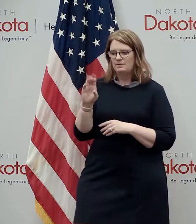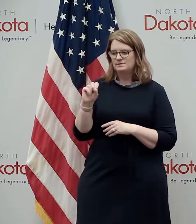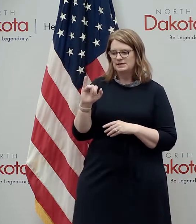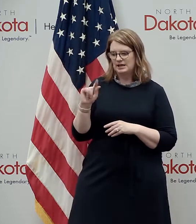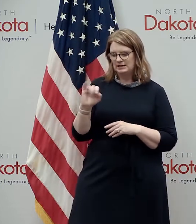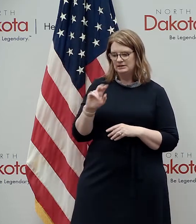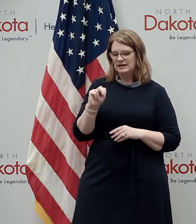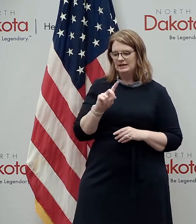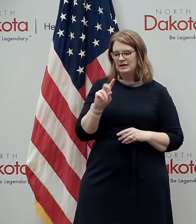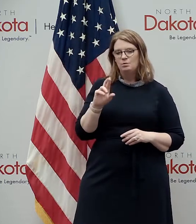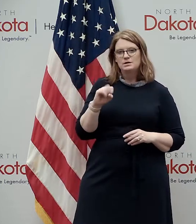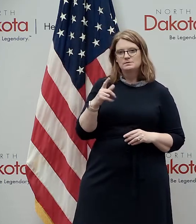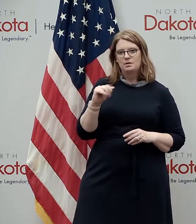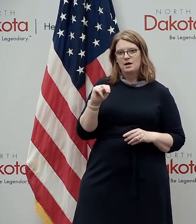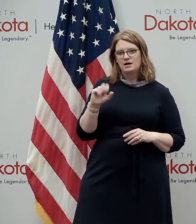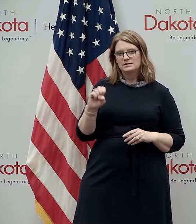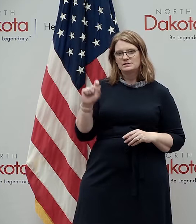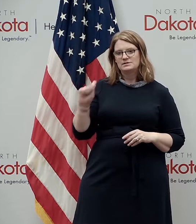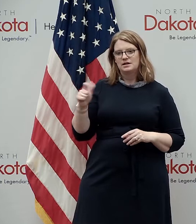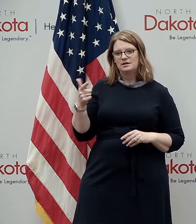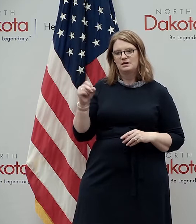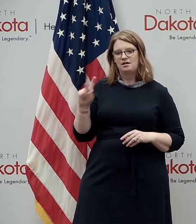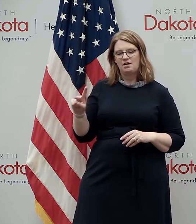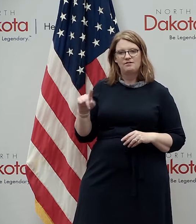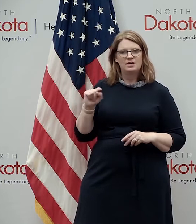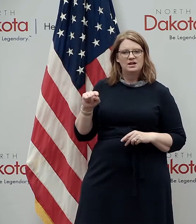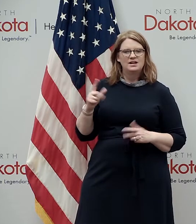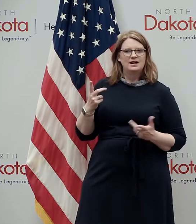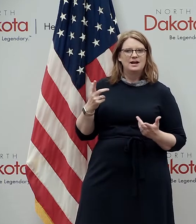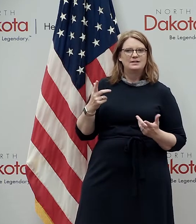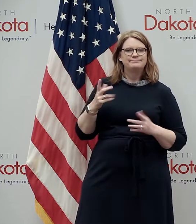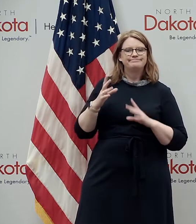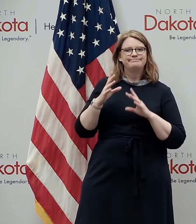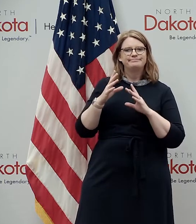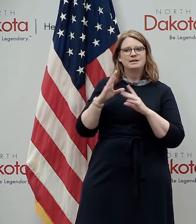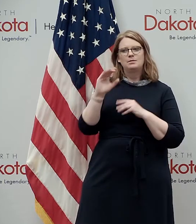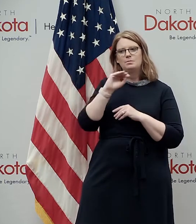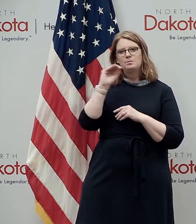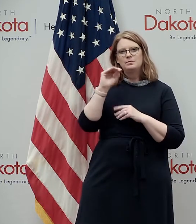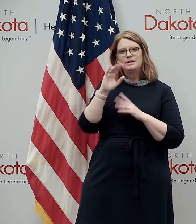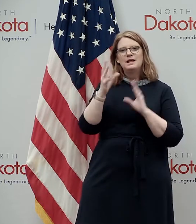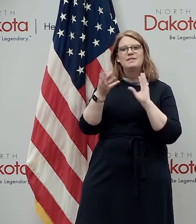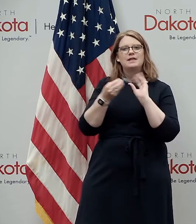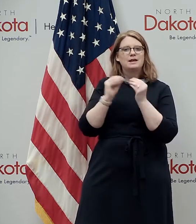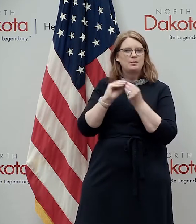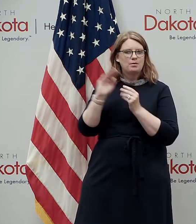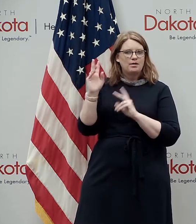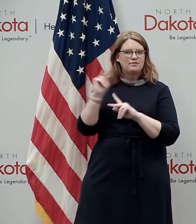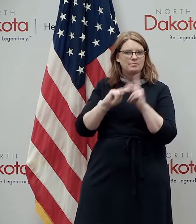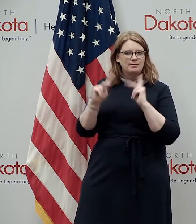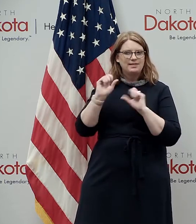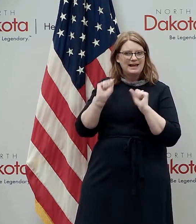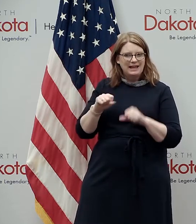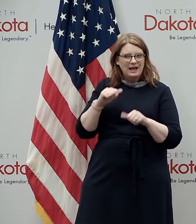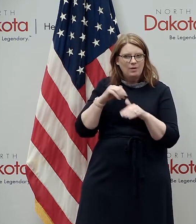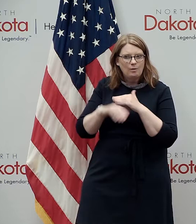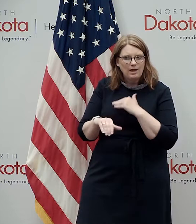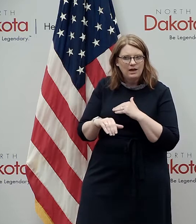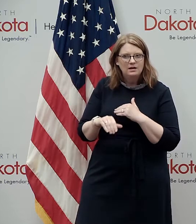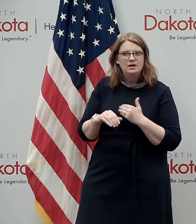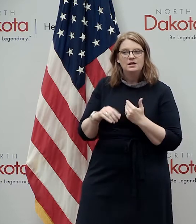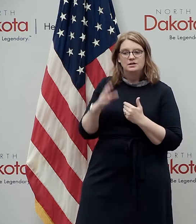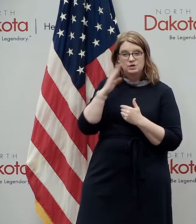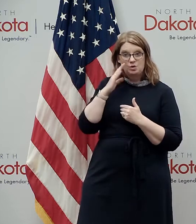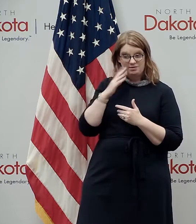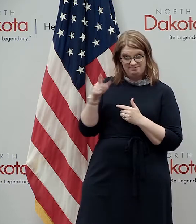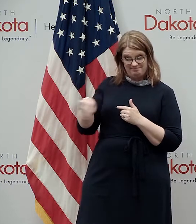.gov and find those guidelines but it has to do with the uh you know percentage occupancy indoor at bars and restaurants is one of the